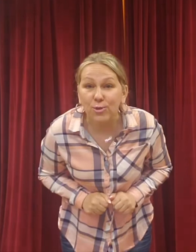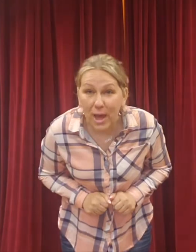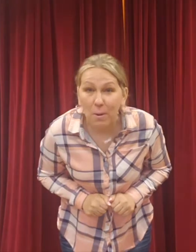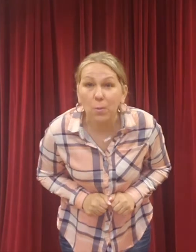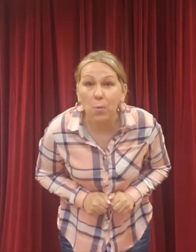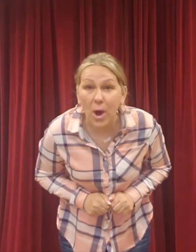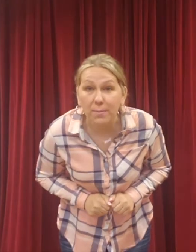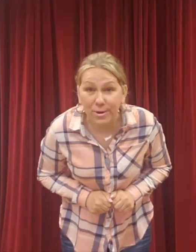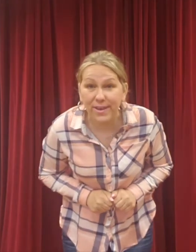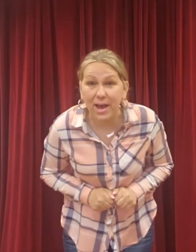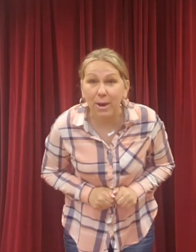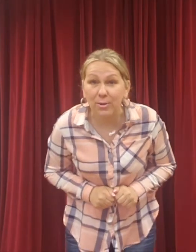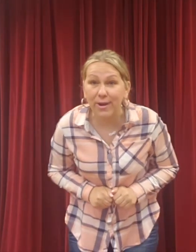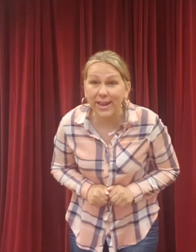that one one more time. Are you ready?